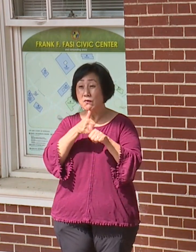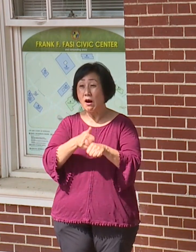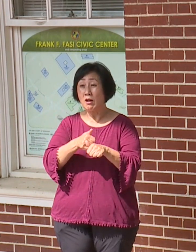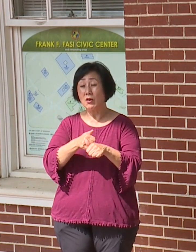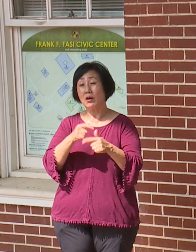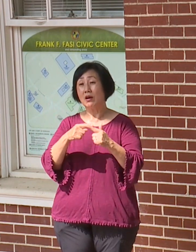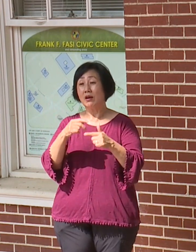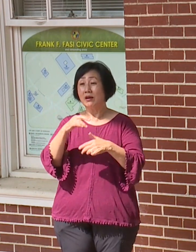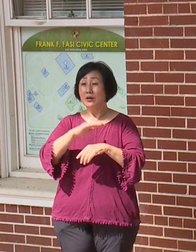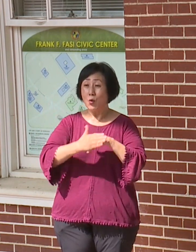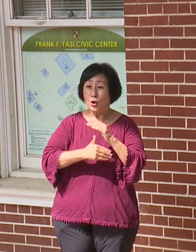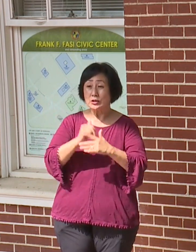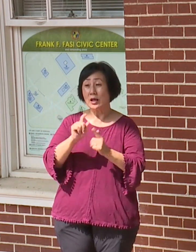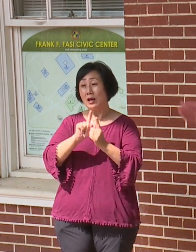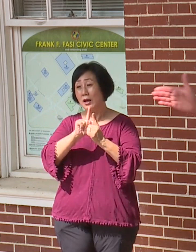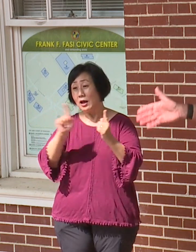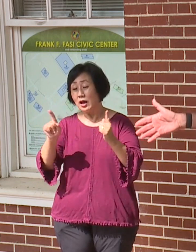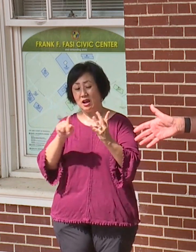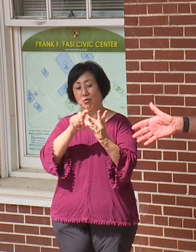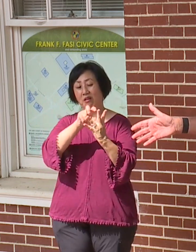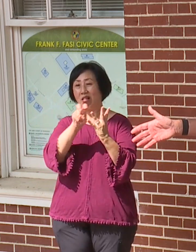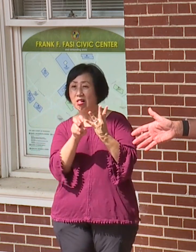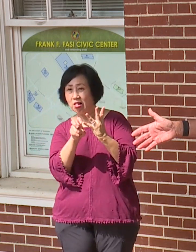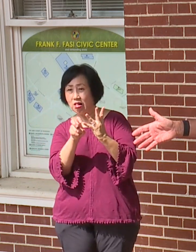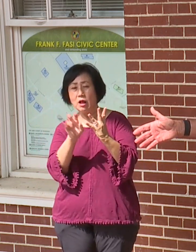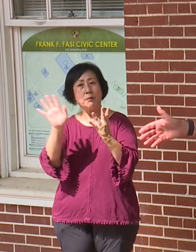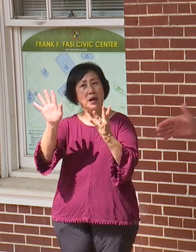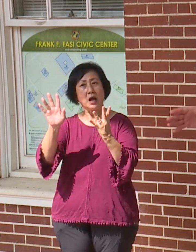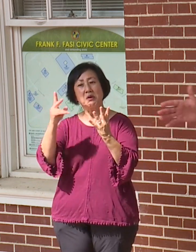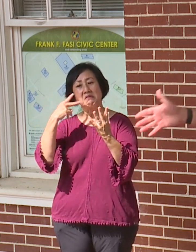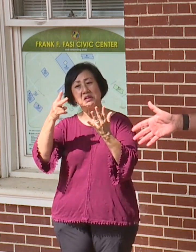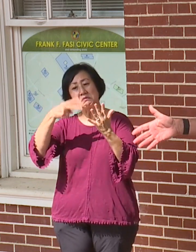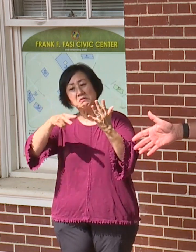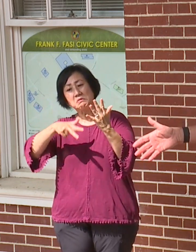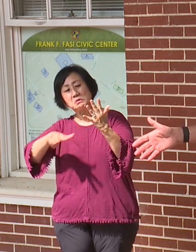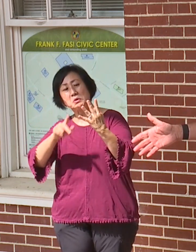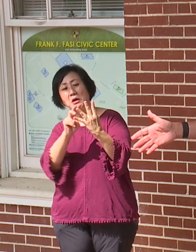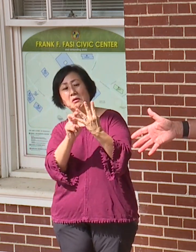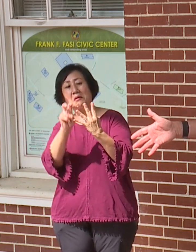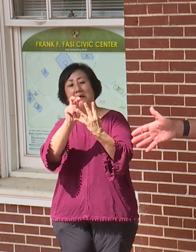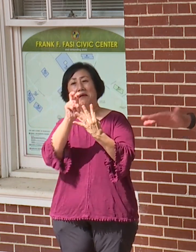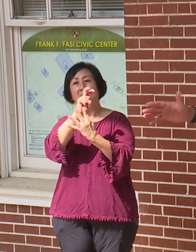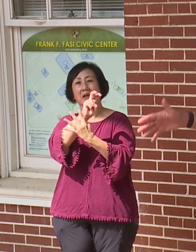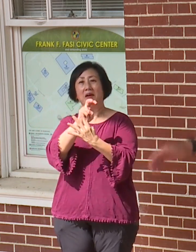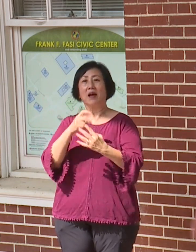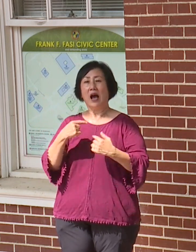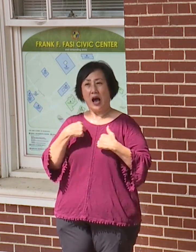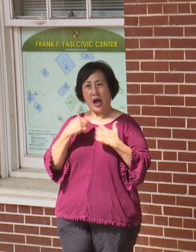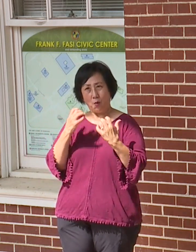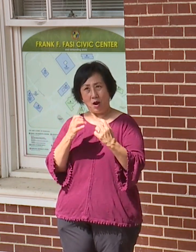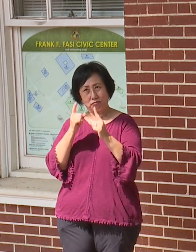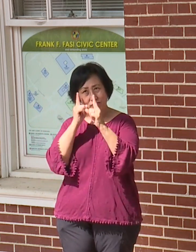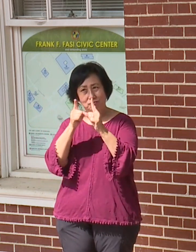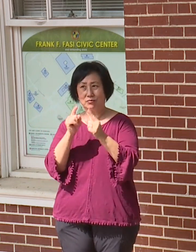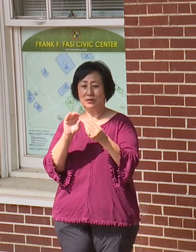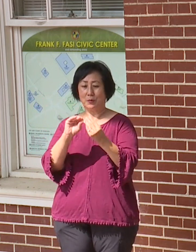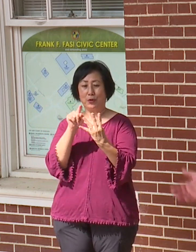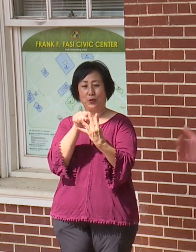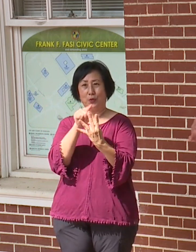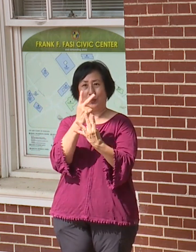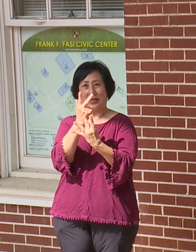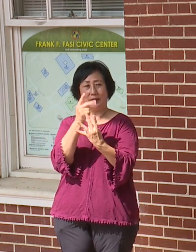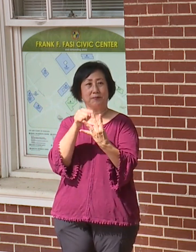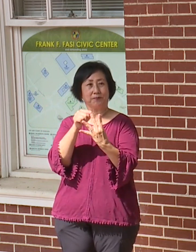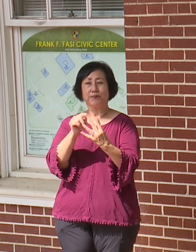behaviors and protocols. And we can go forward into Tier 3. I'd like to return down to go to Tier 3. We're